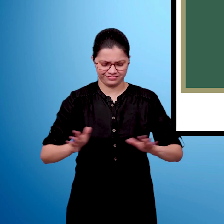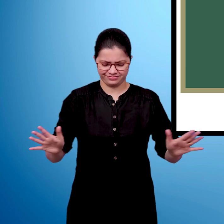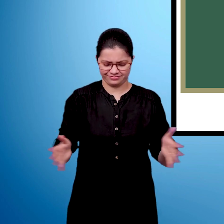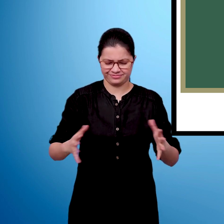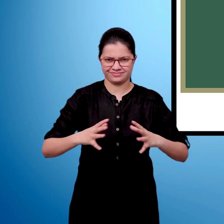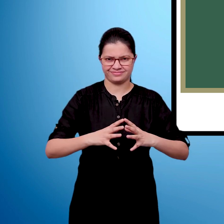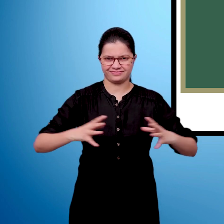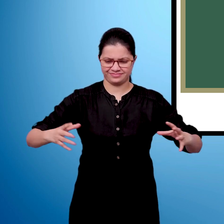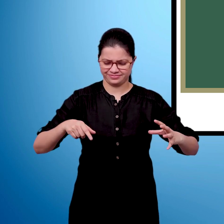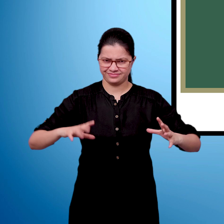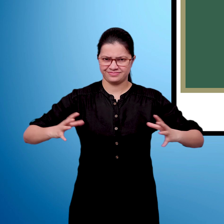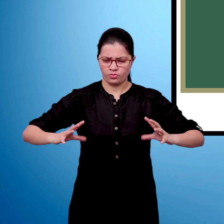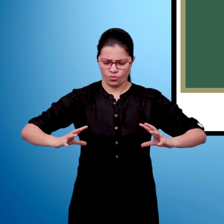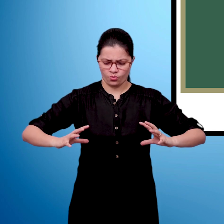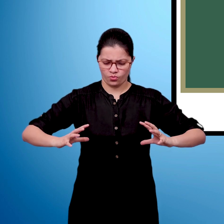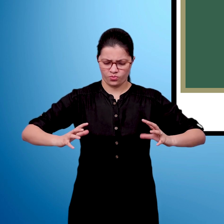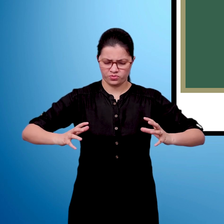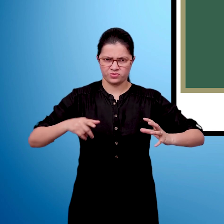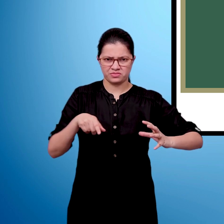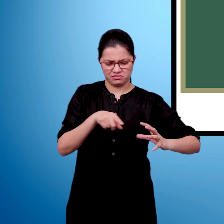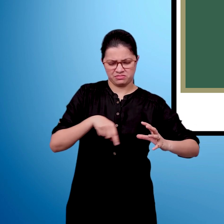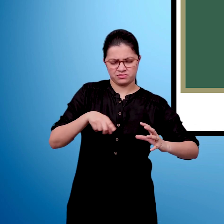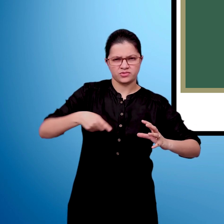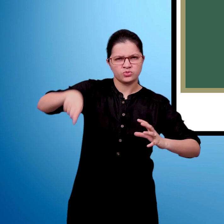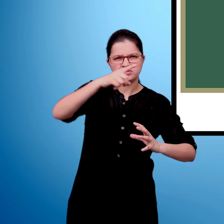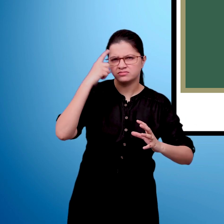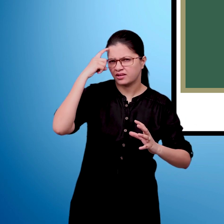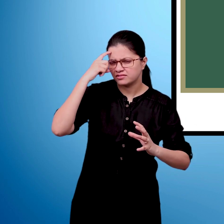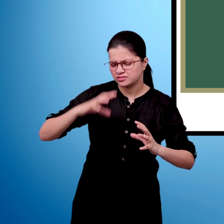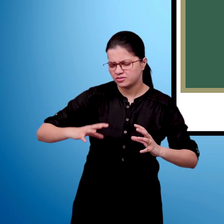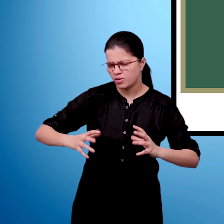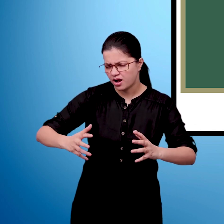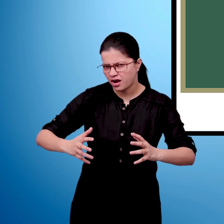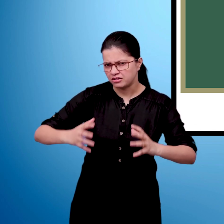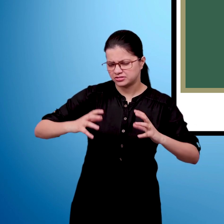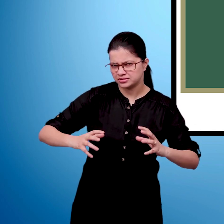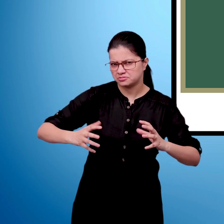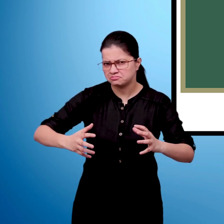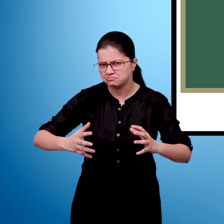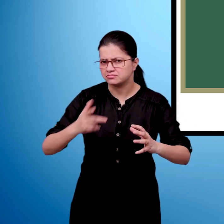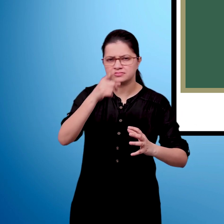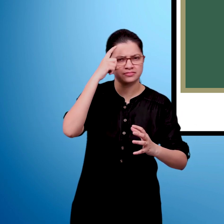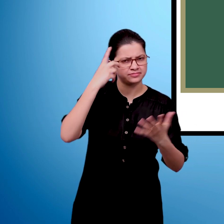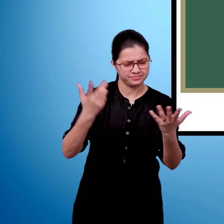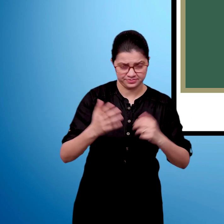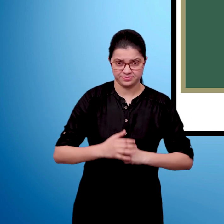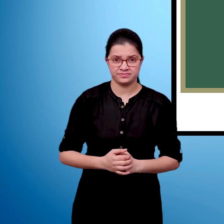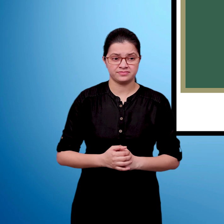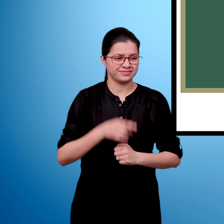shape and the sloppy or inclined surface from the jungle to